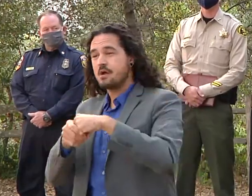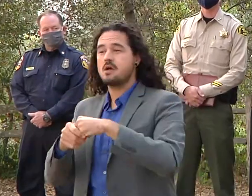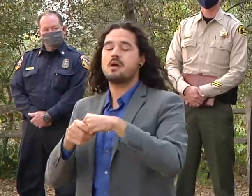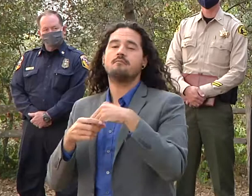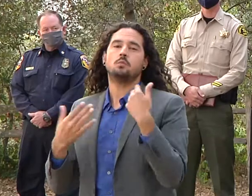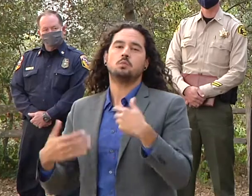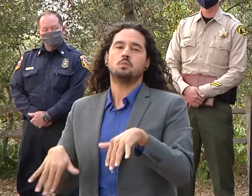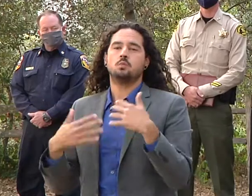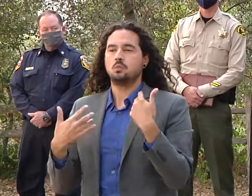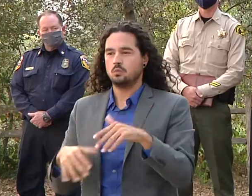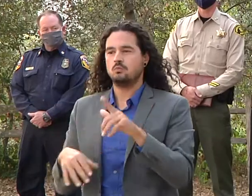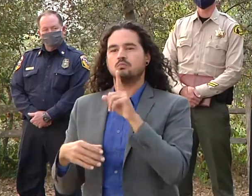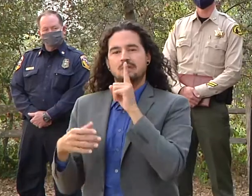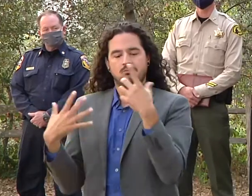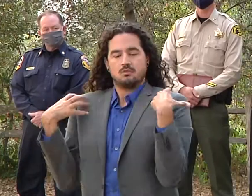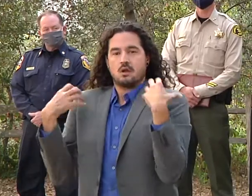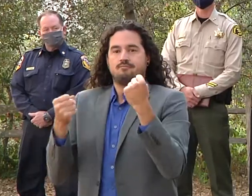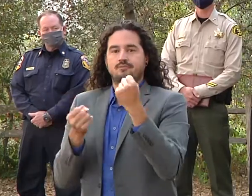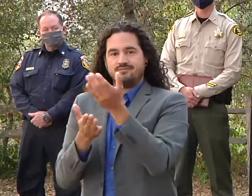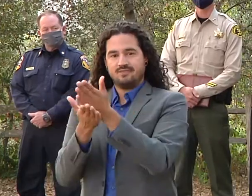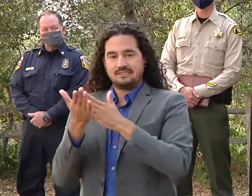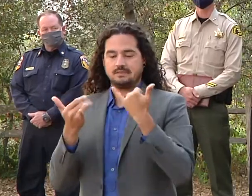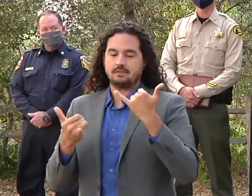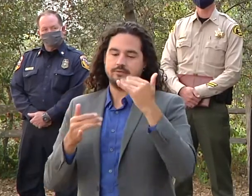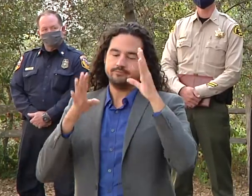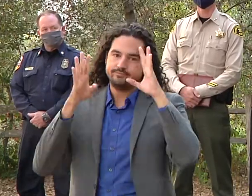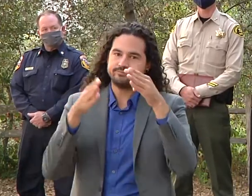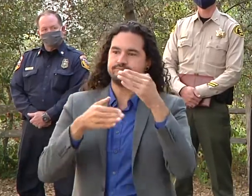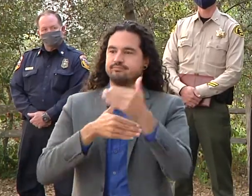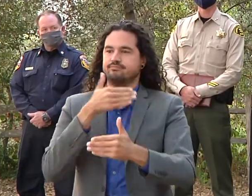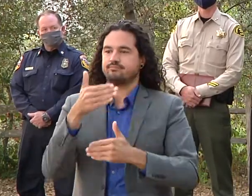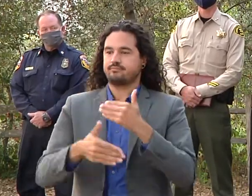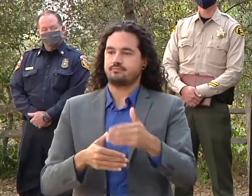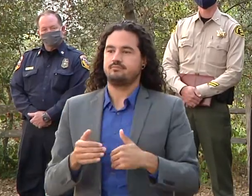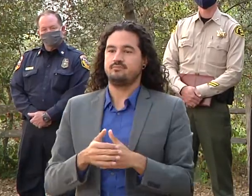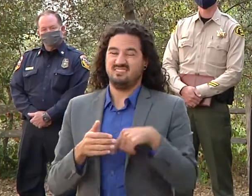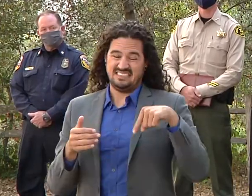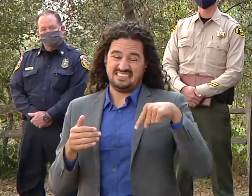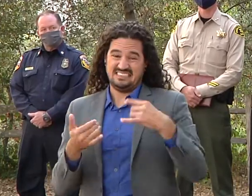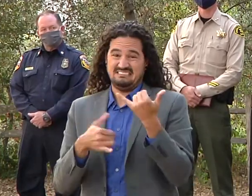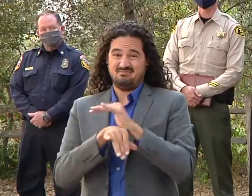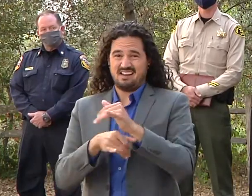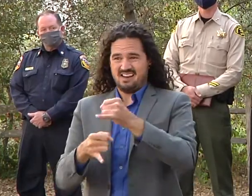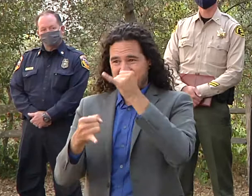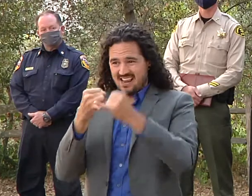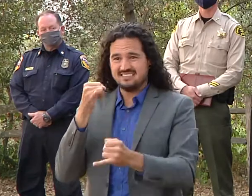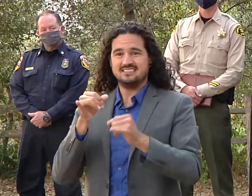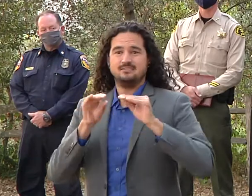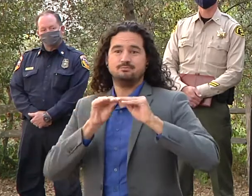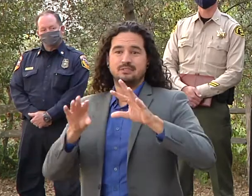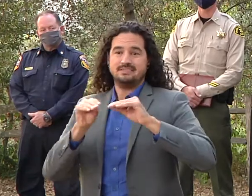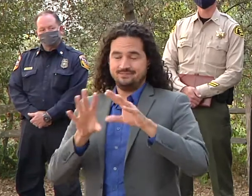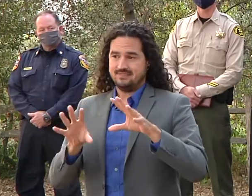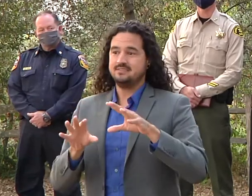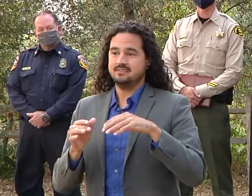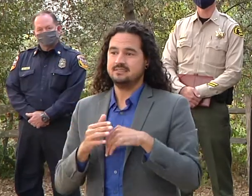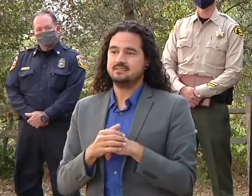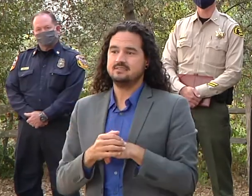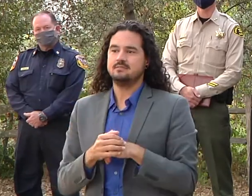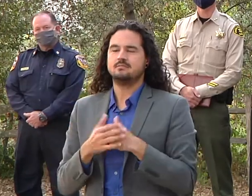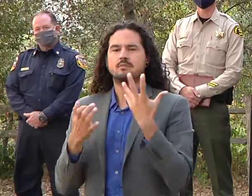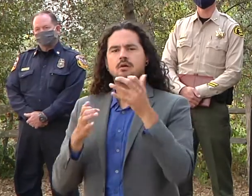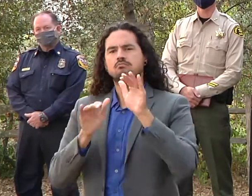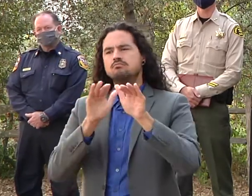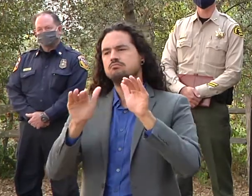conferences we want to keep everyone informed like i said on social media and we can only begin to tell you how